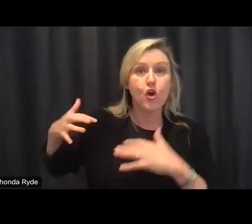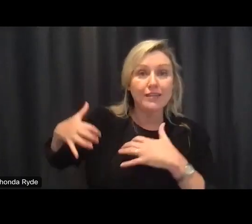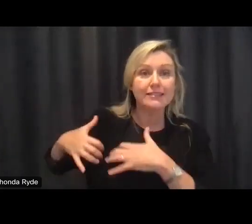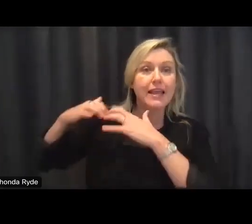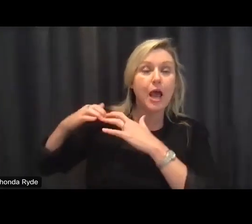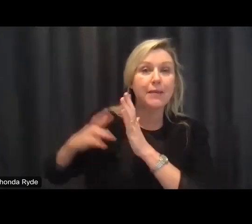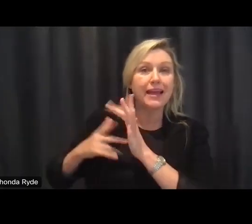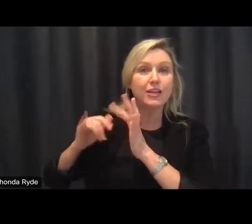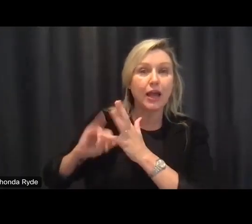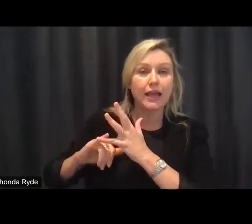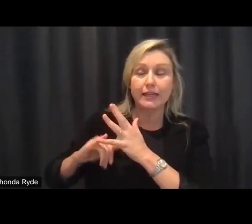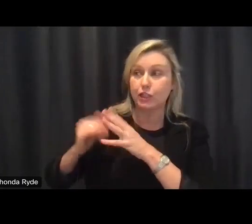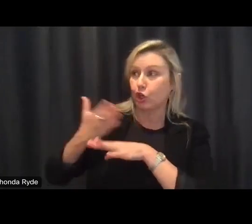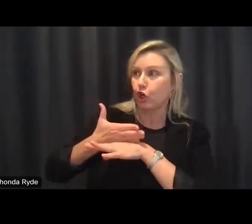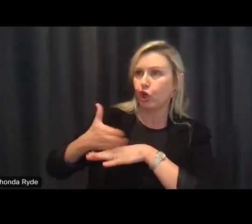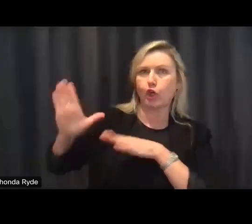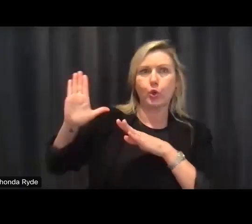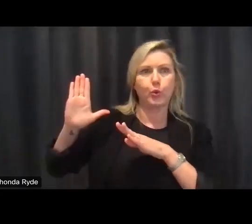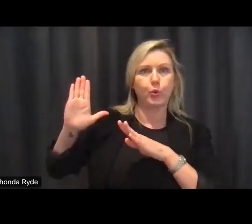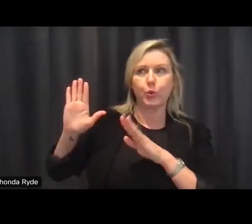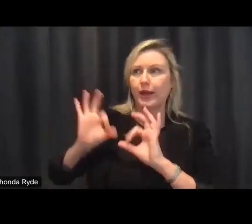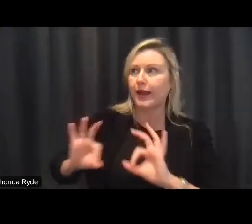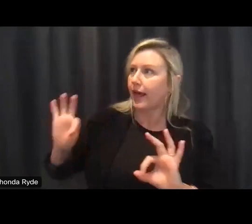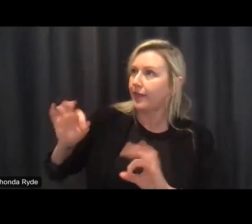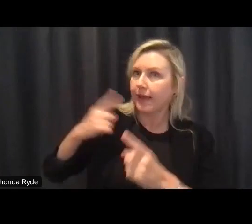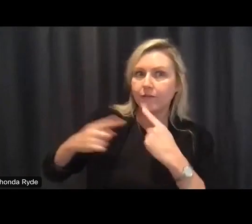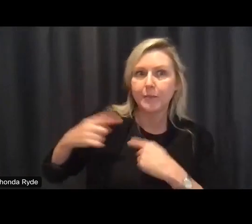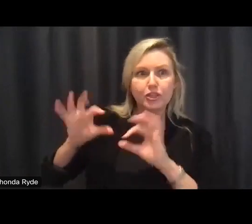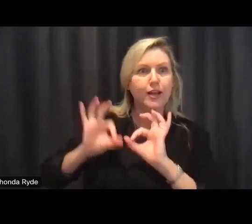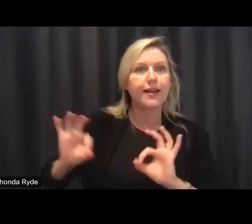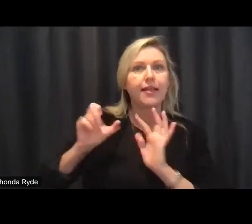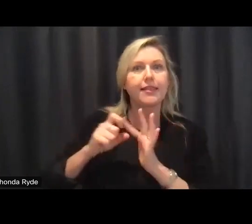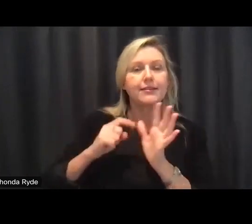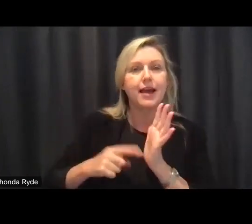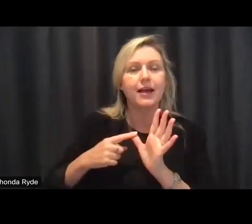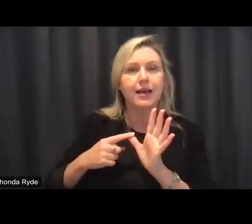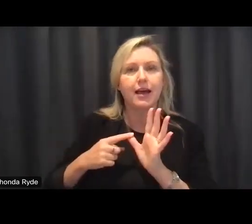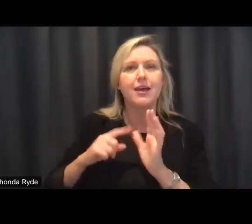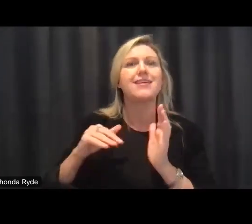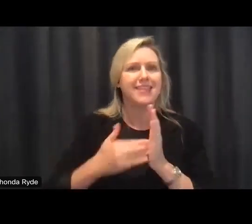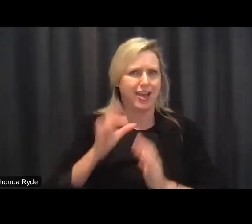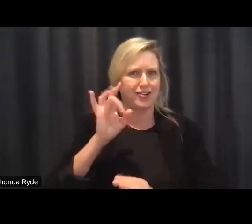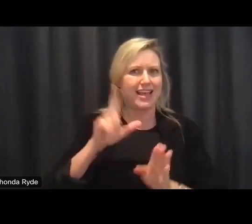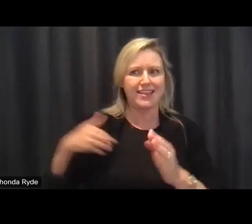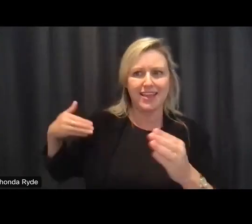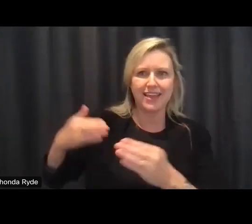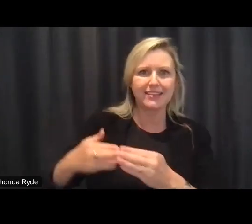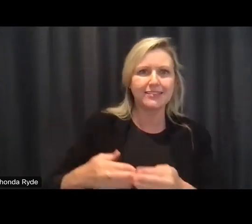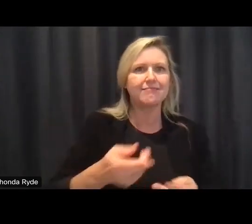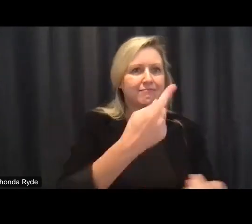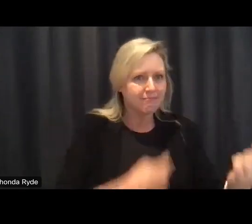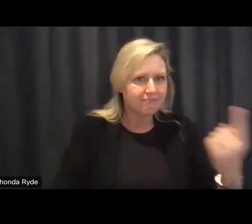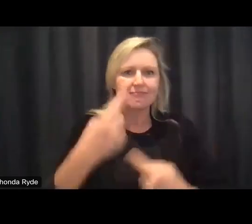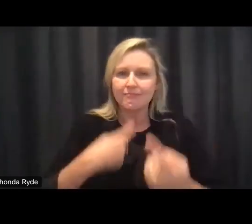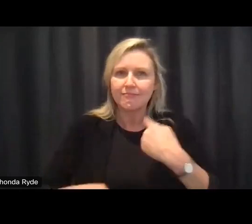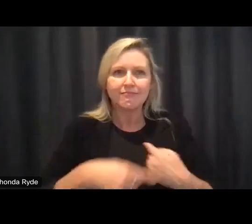information so let's use that information together to build the best disability system in the world so back to